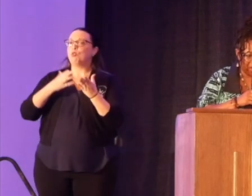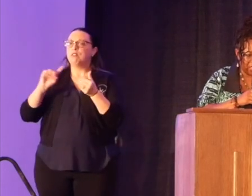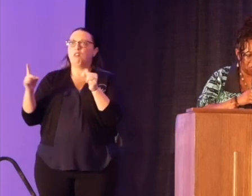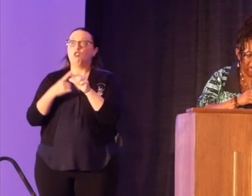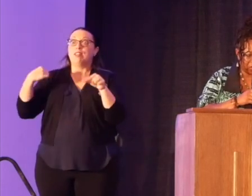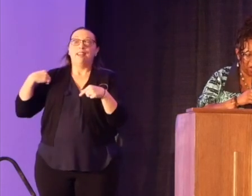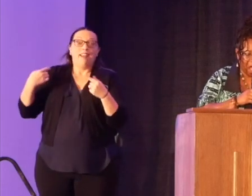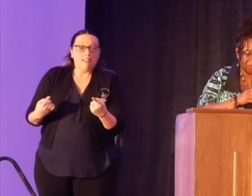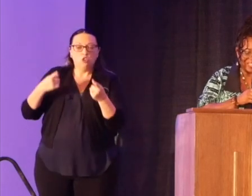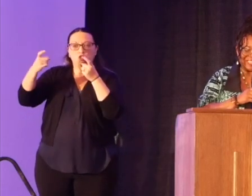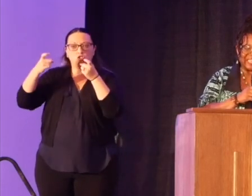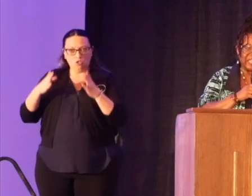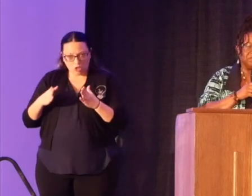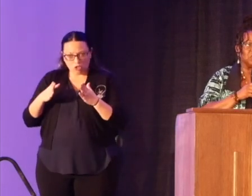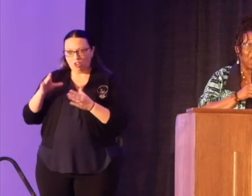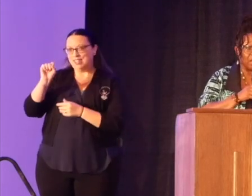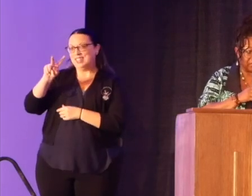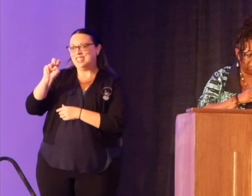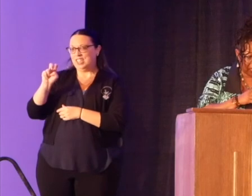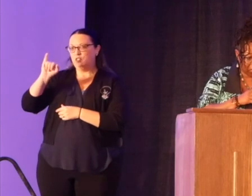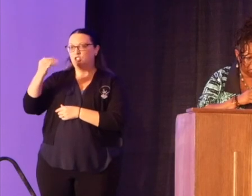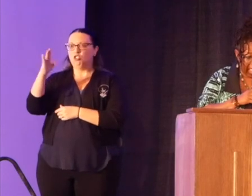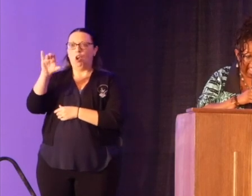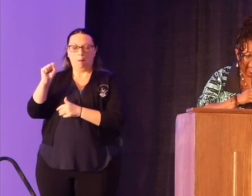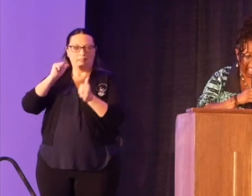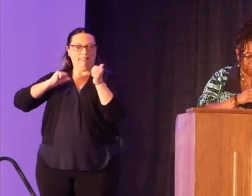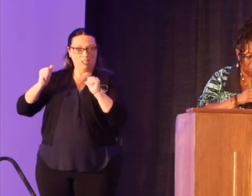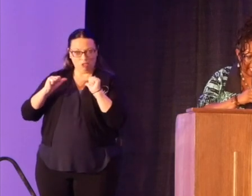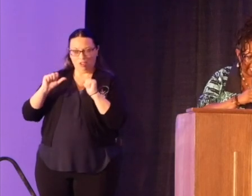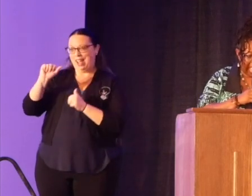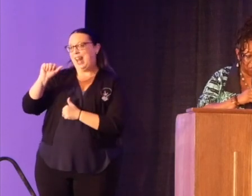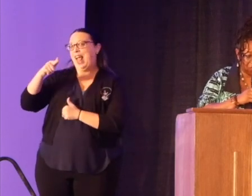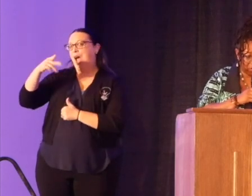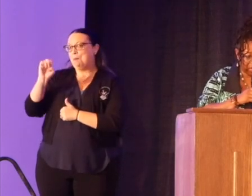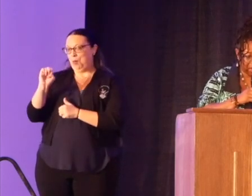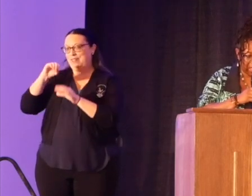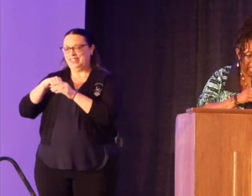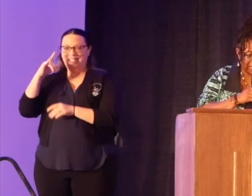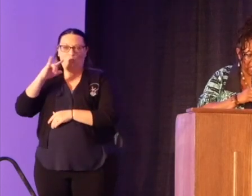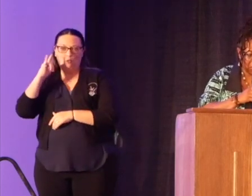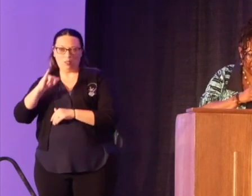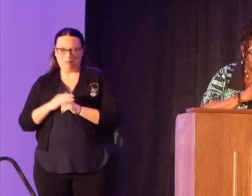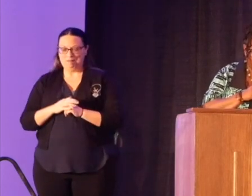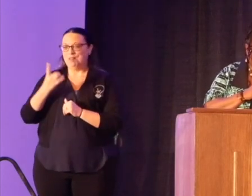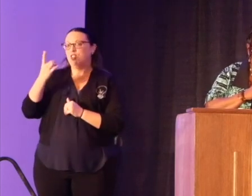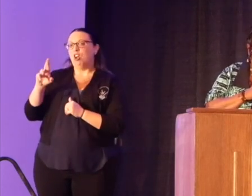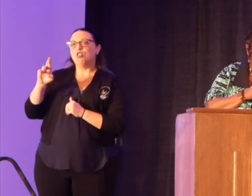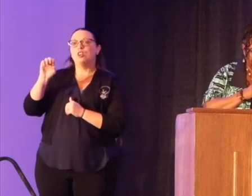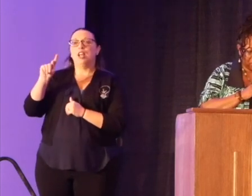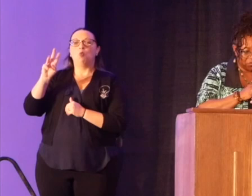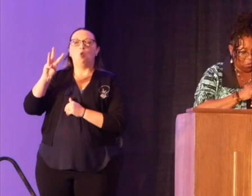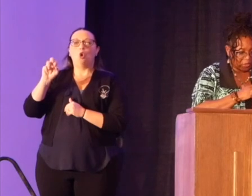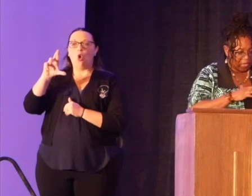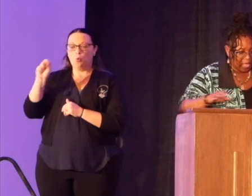-ever director of the Steve Jobs Theater at Apple in California. Dr. Atwaru